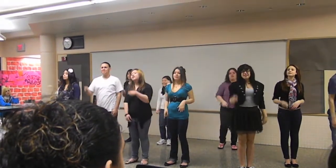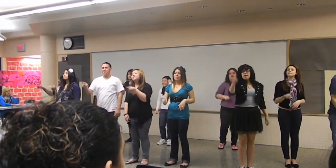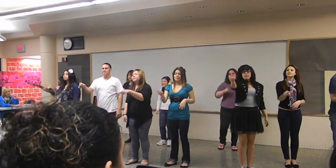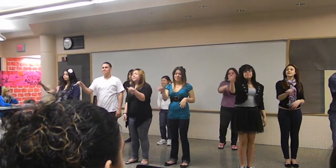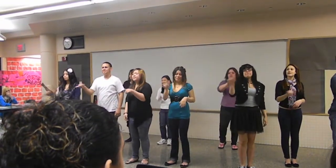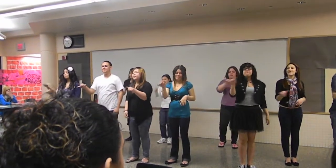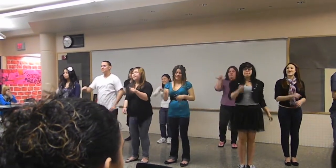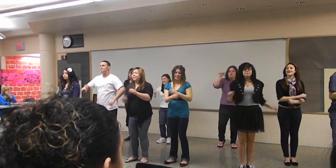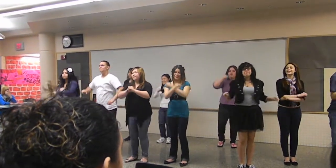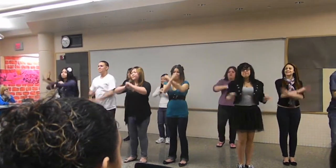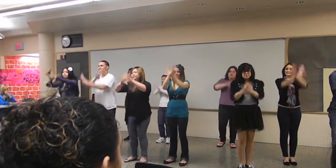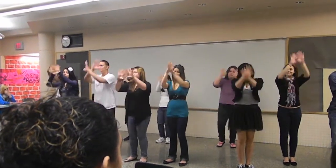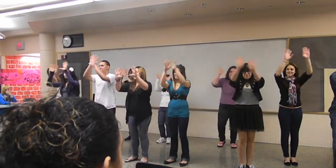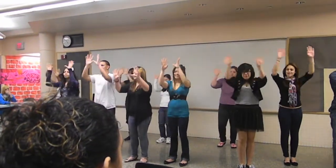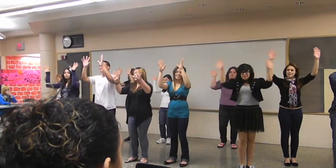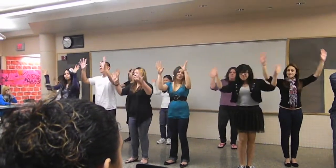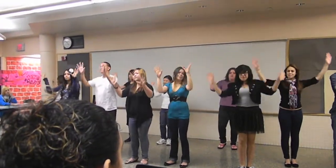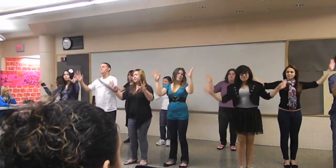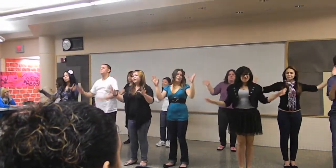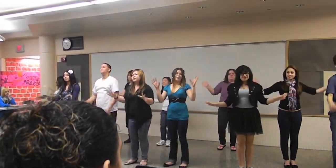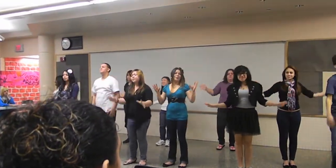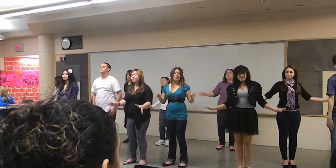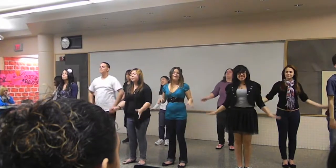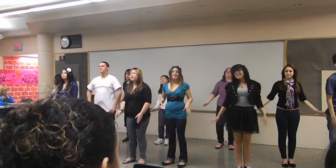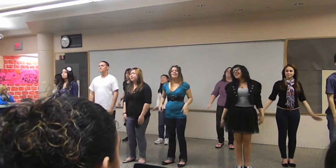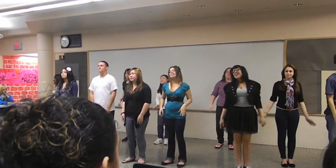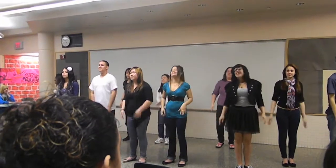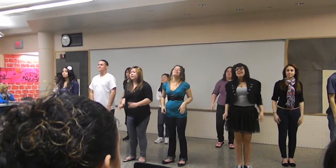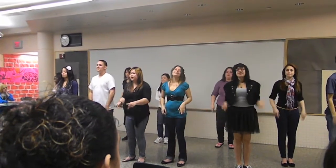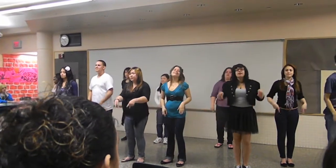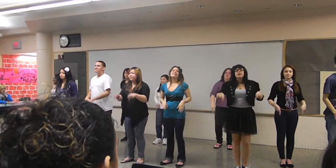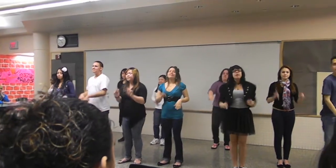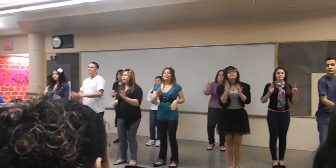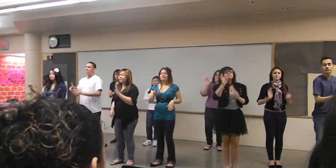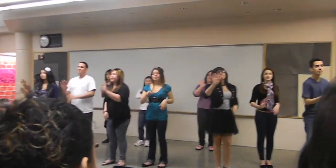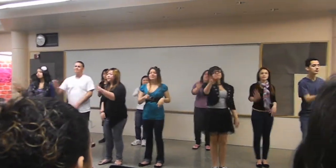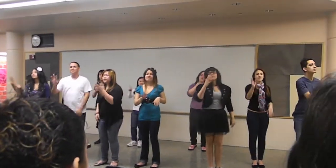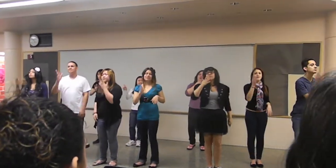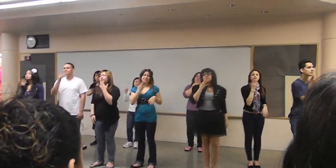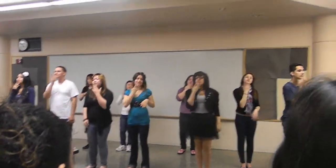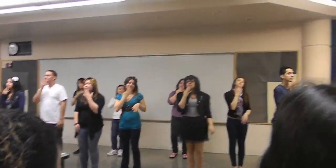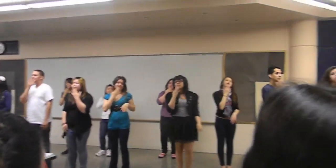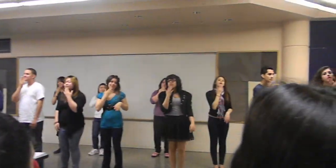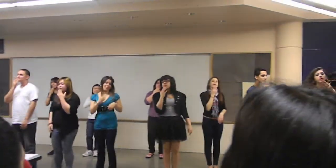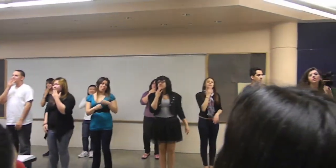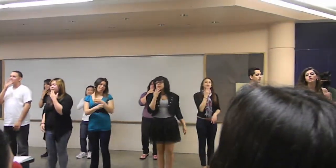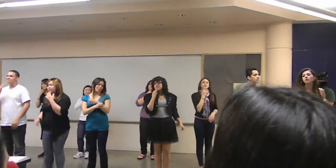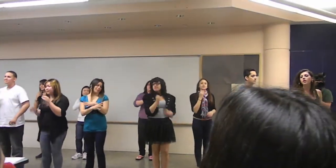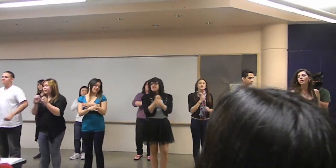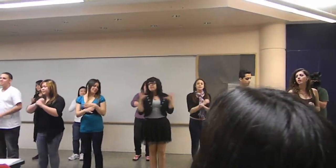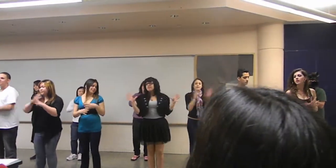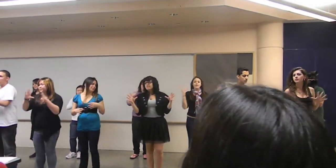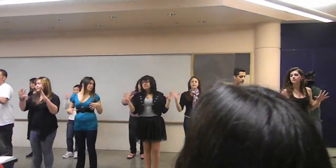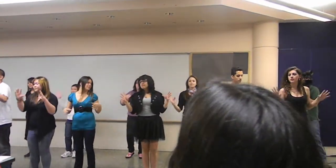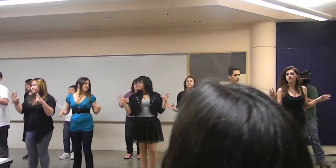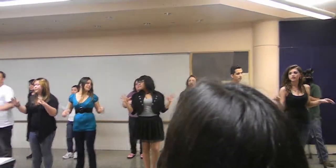Baby, you're the star you are Come on, let your gallows rise